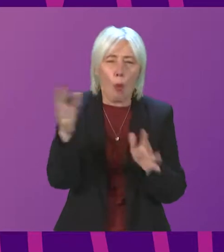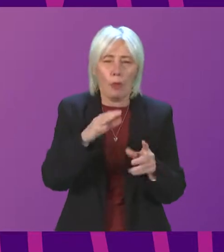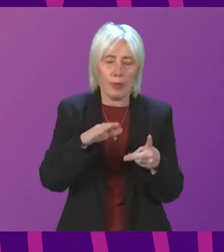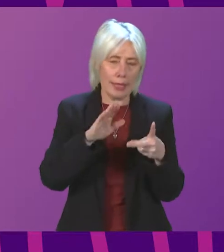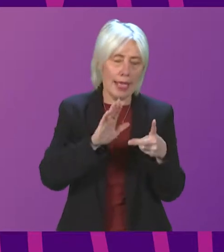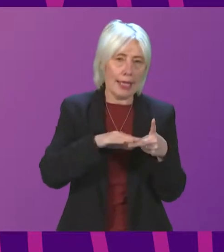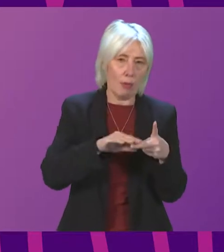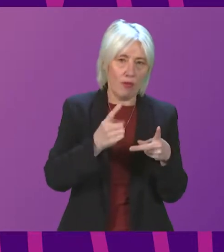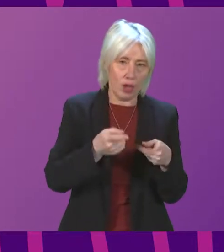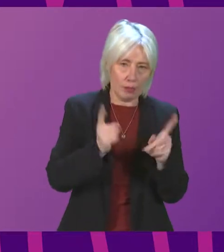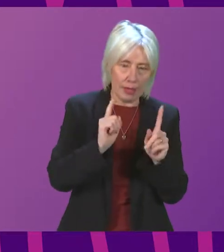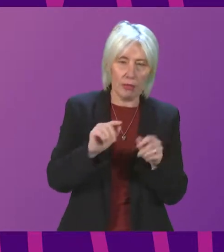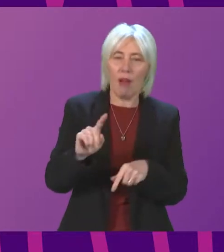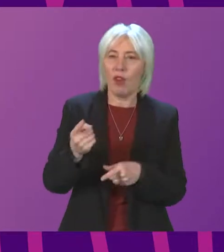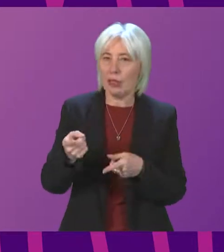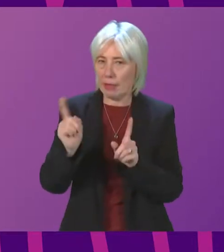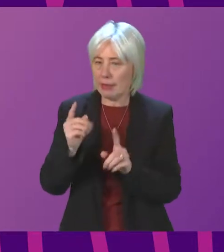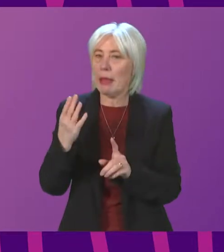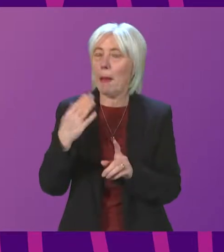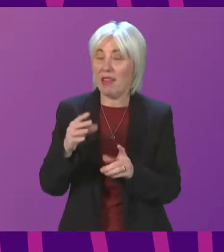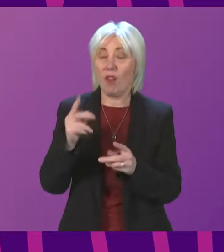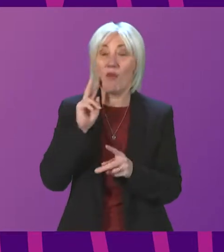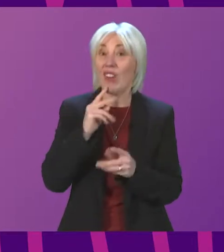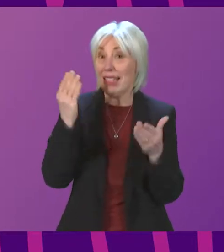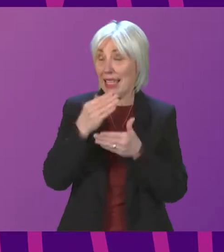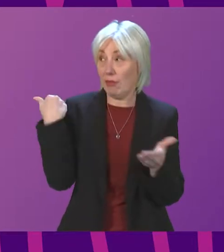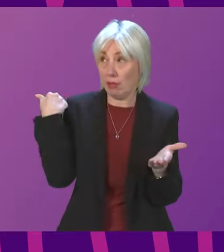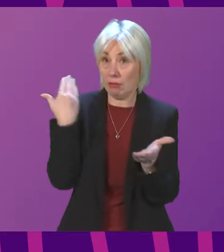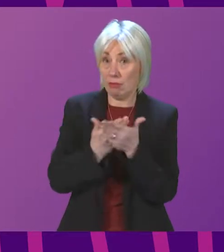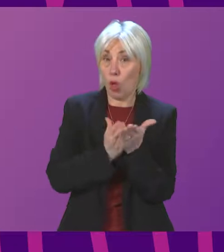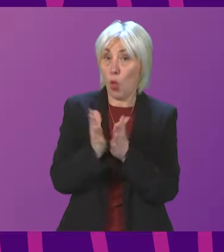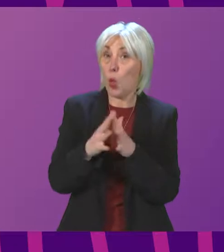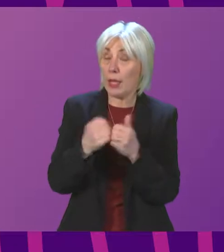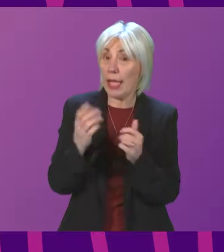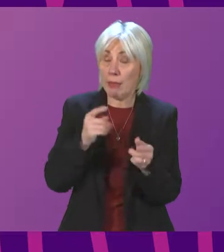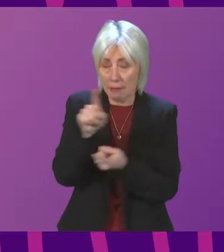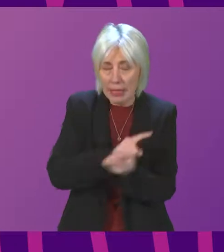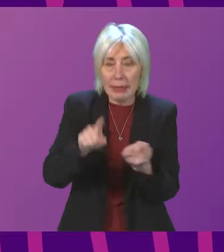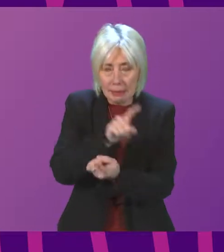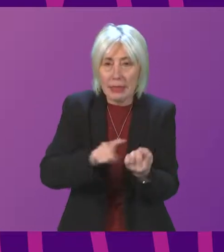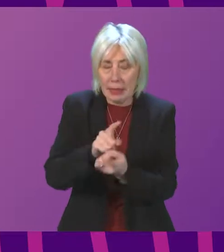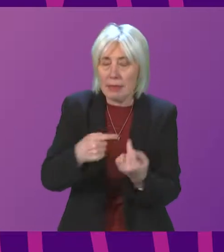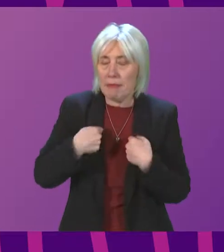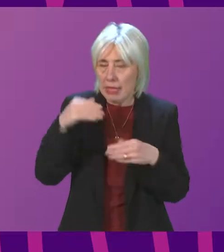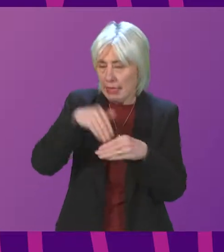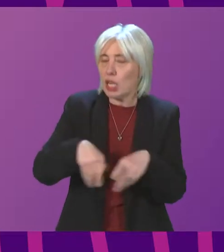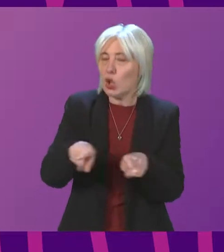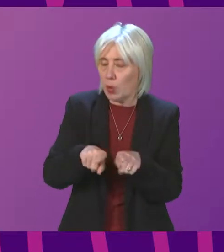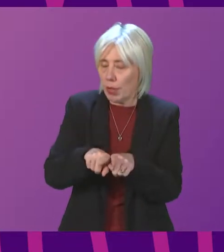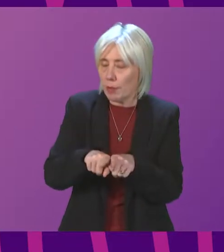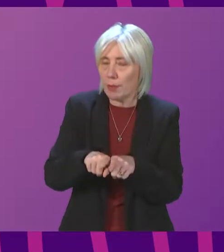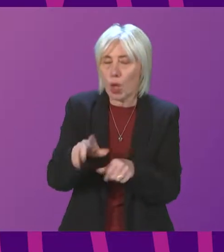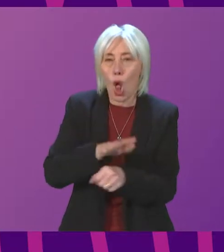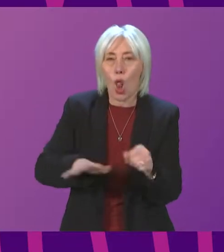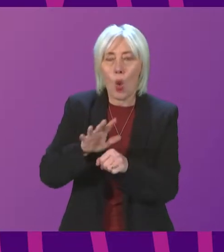and the First Minister led SCORE ministerial meetings from Friday evening and over the weekend to ensure this, which I attended with other ministers. Local resilience